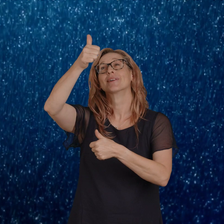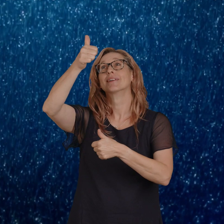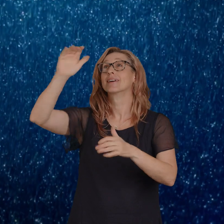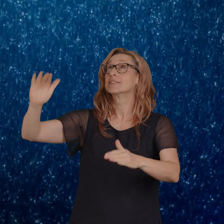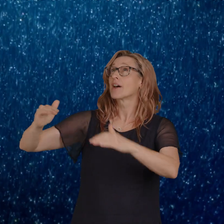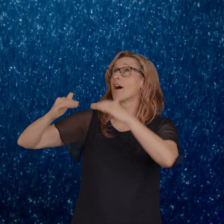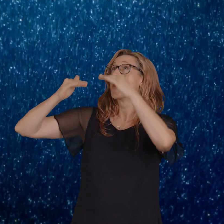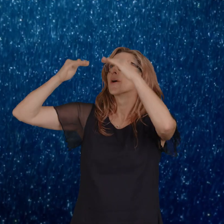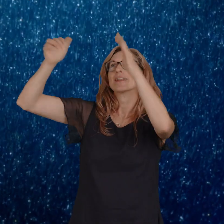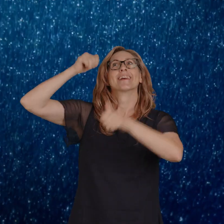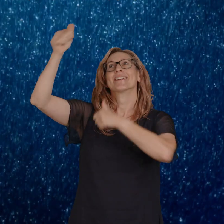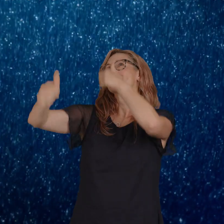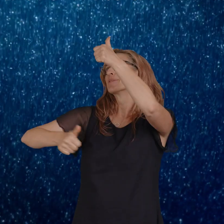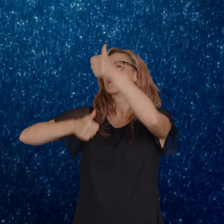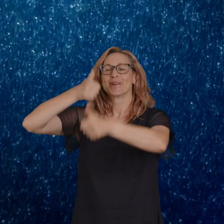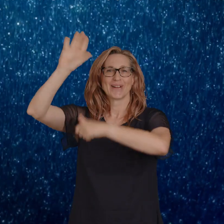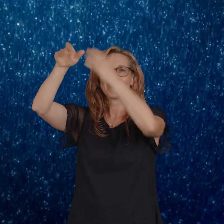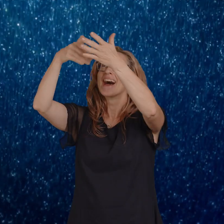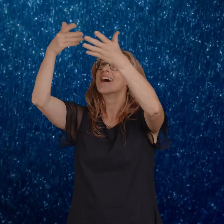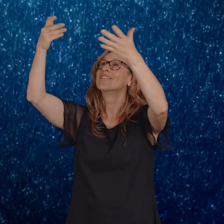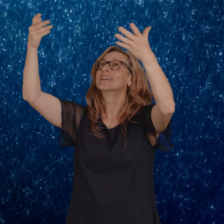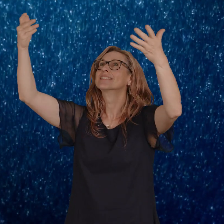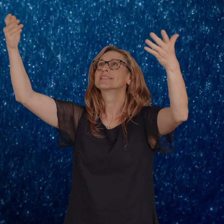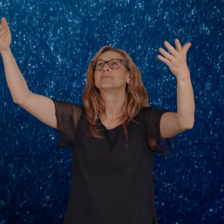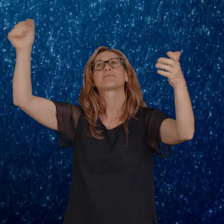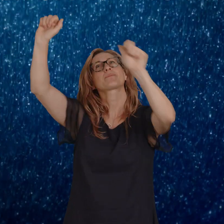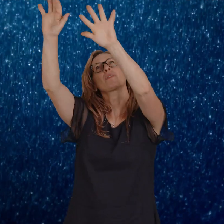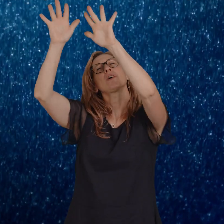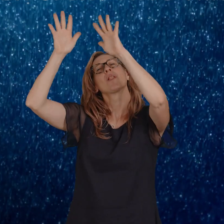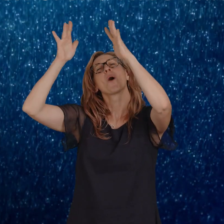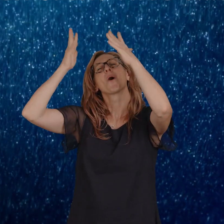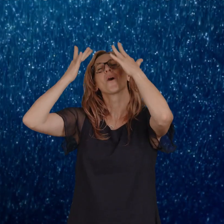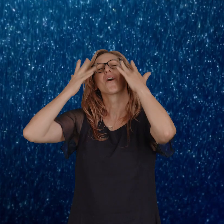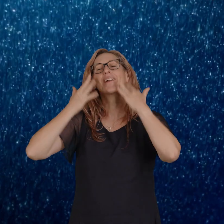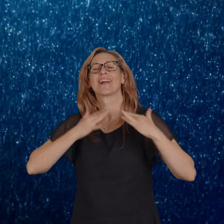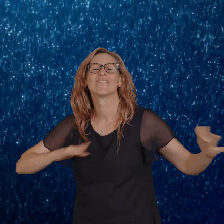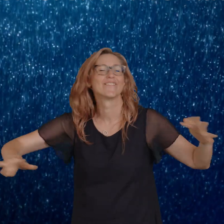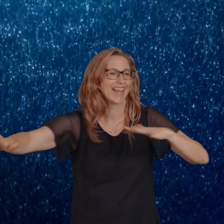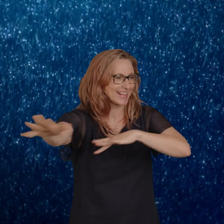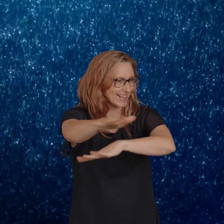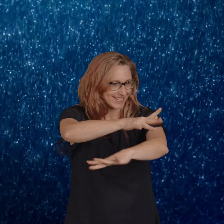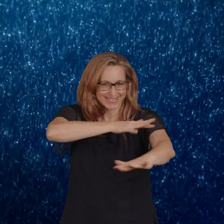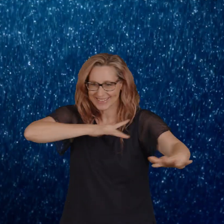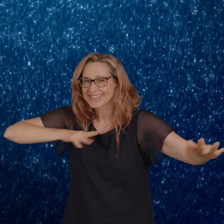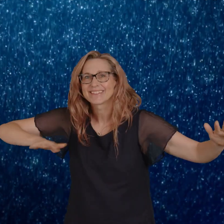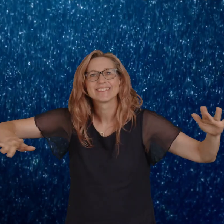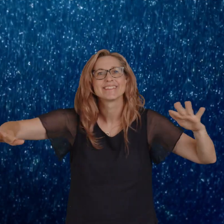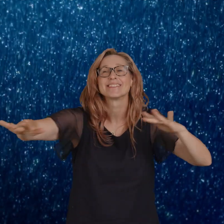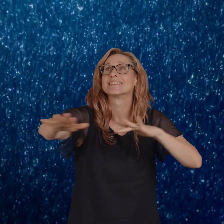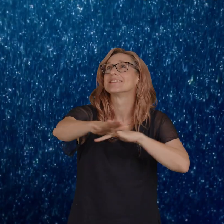exalted now in the heavens. As your glory fills this place. You alone